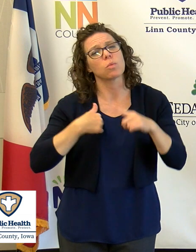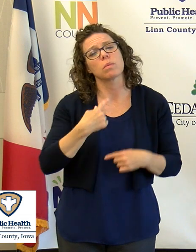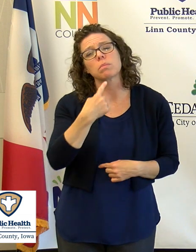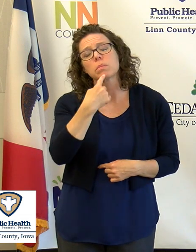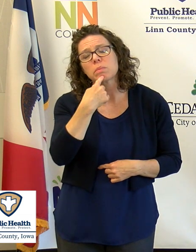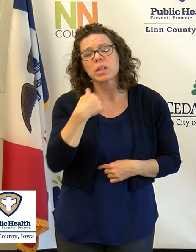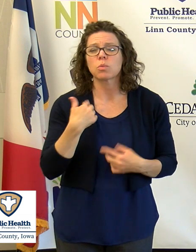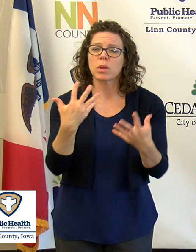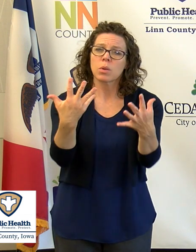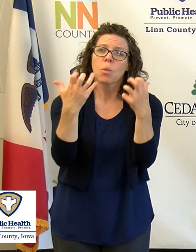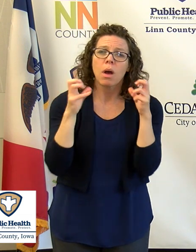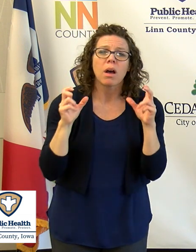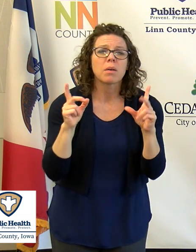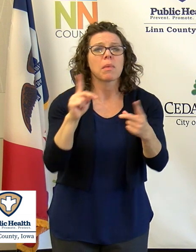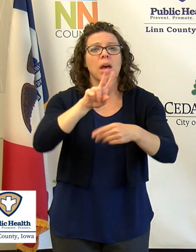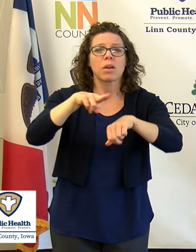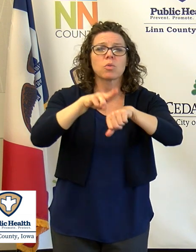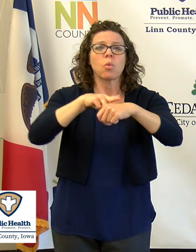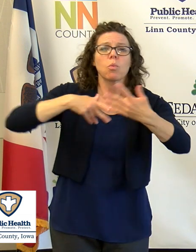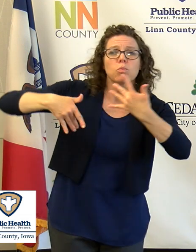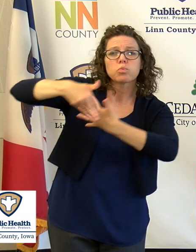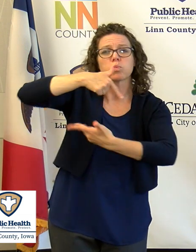we long for a return to normalcy.